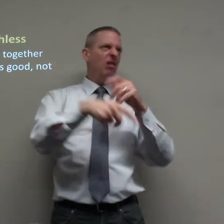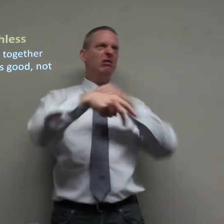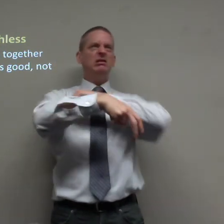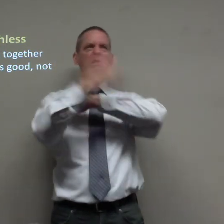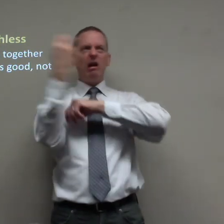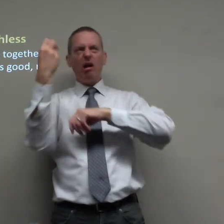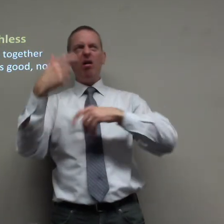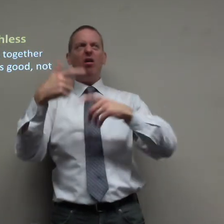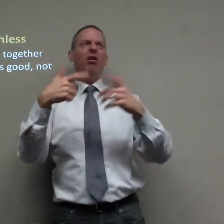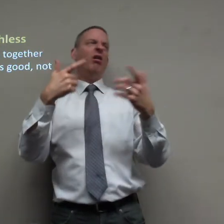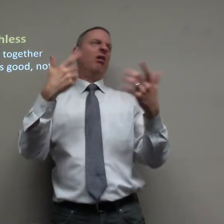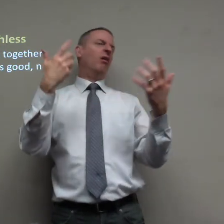there's murder there's stealing